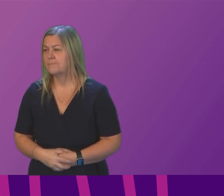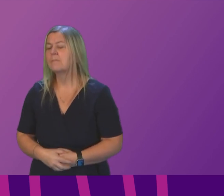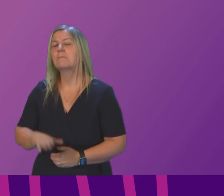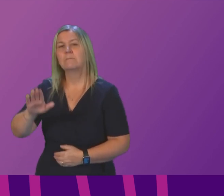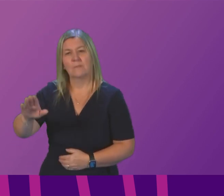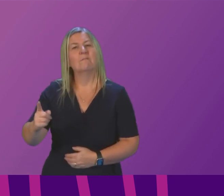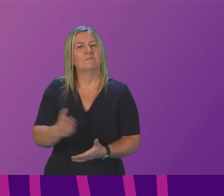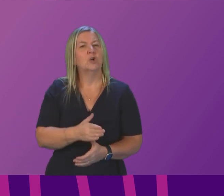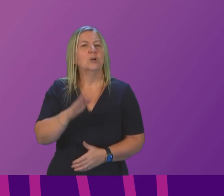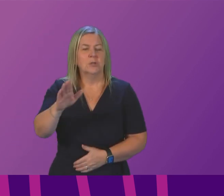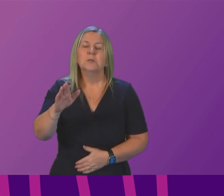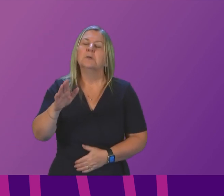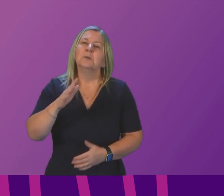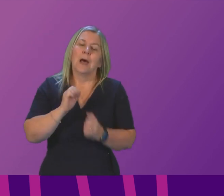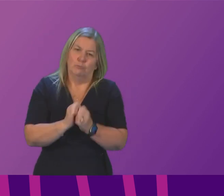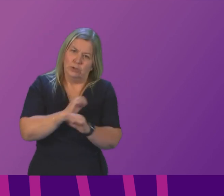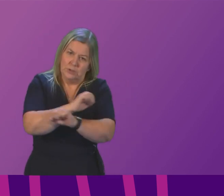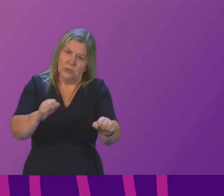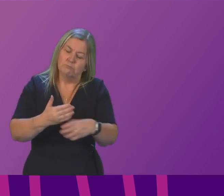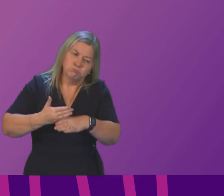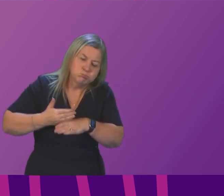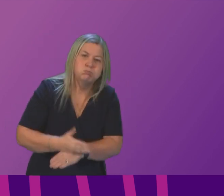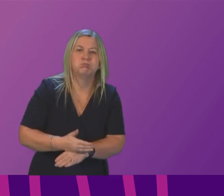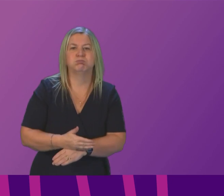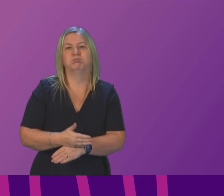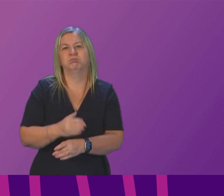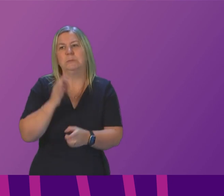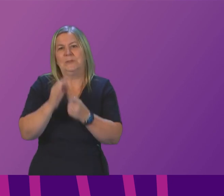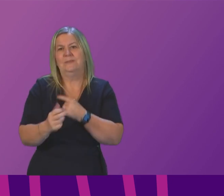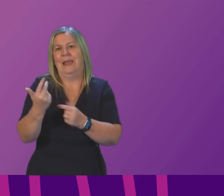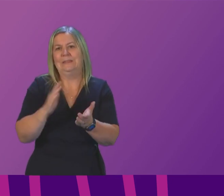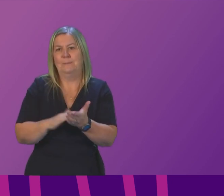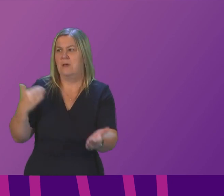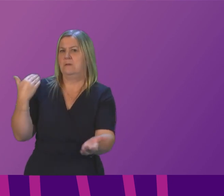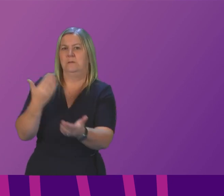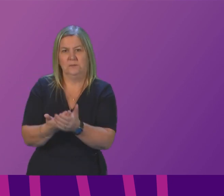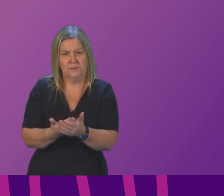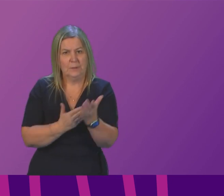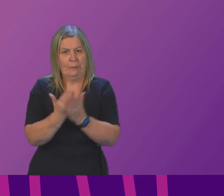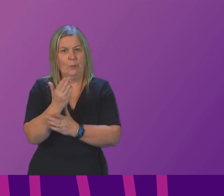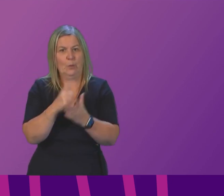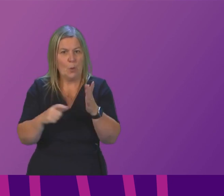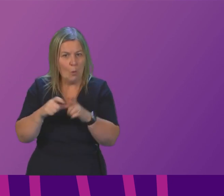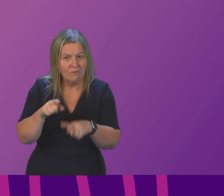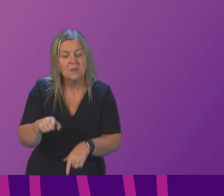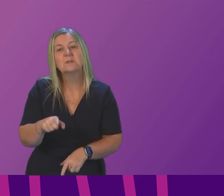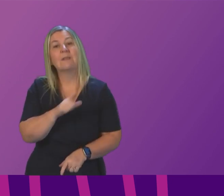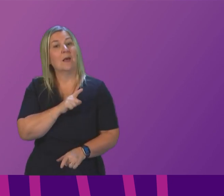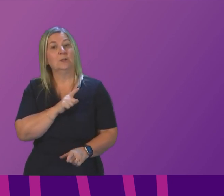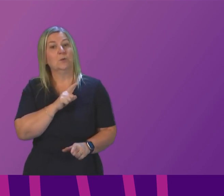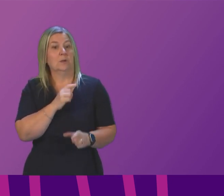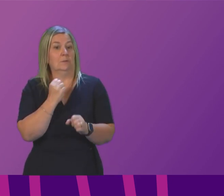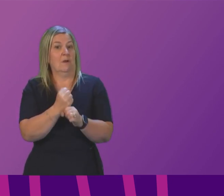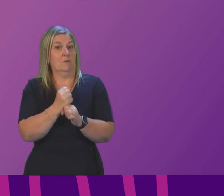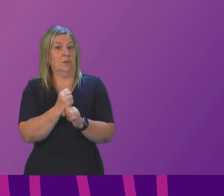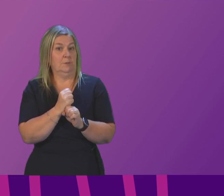of council workers at all times but particularly over the past 18 months that is why although the Scottish government has no formal role in the local government